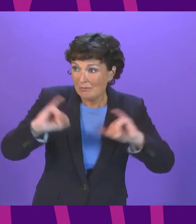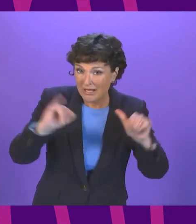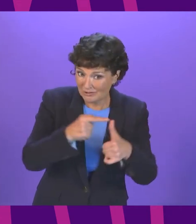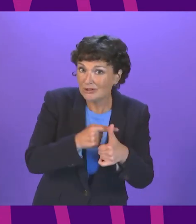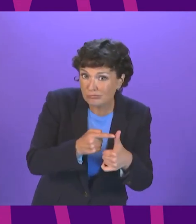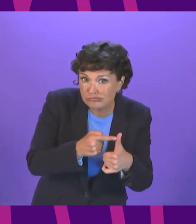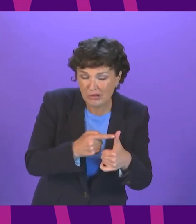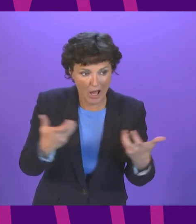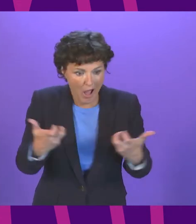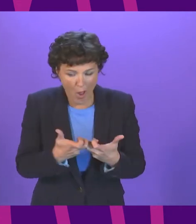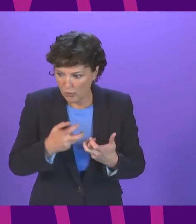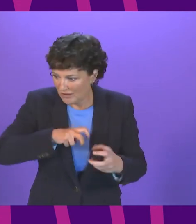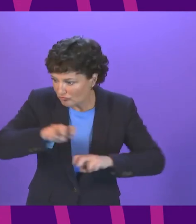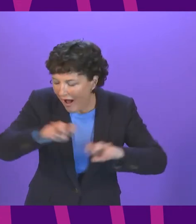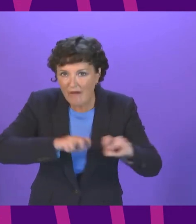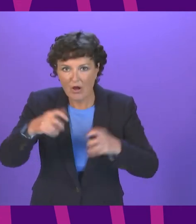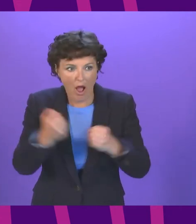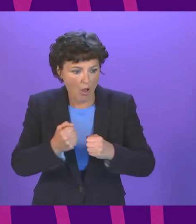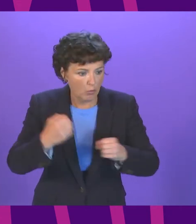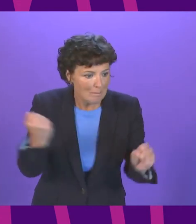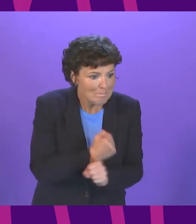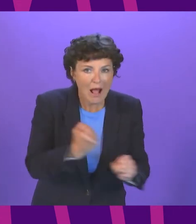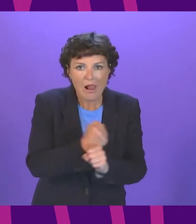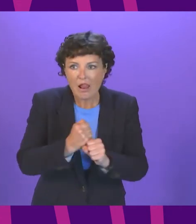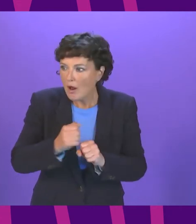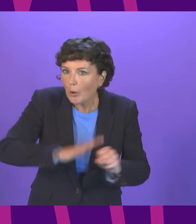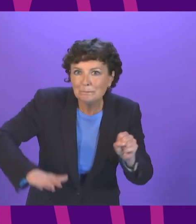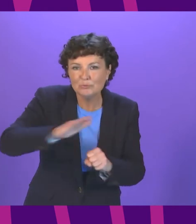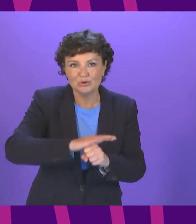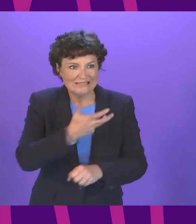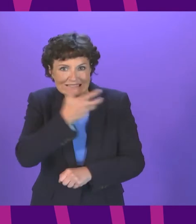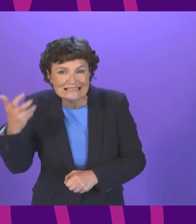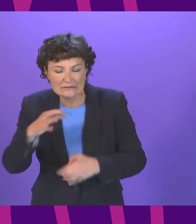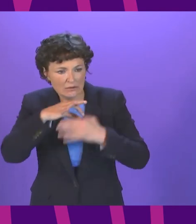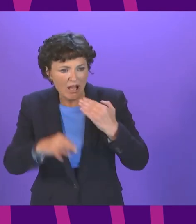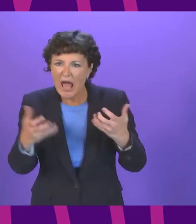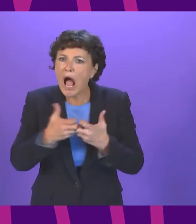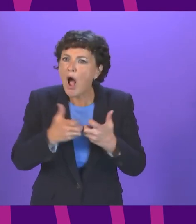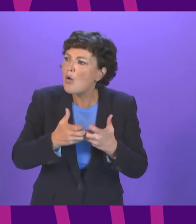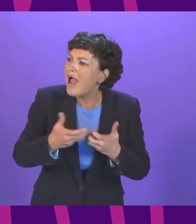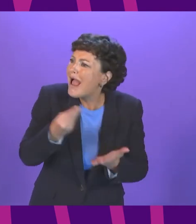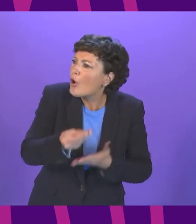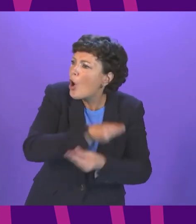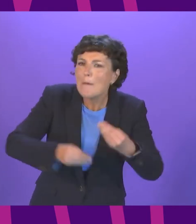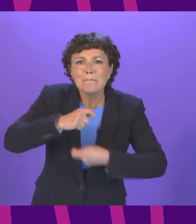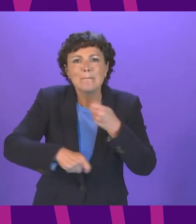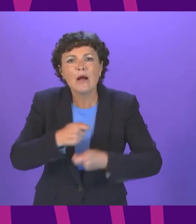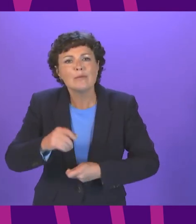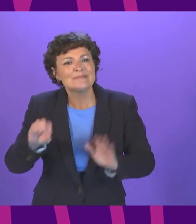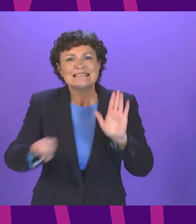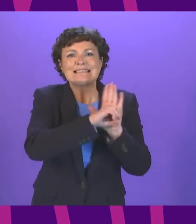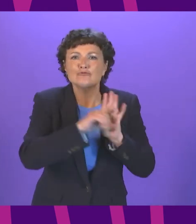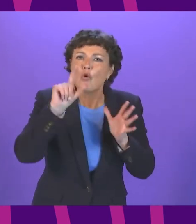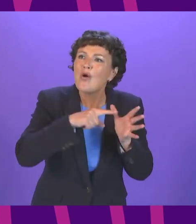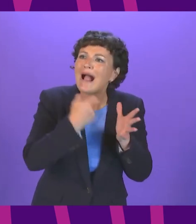on the way we move about the way we build and heat our communities and in the decarbonisation of our economy new hope for young